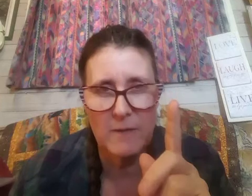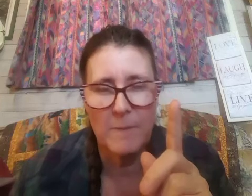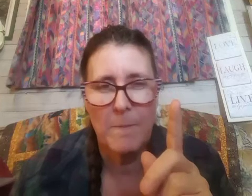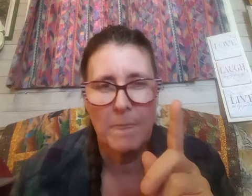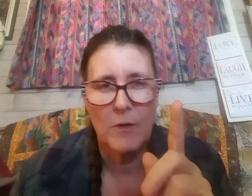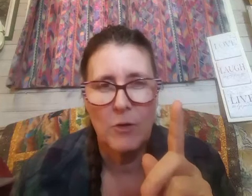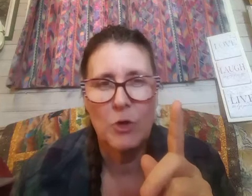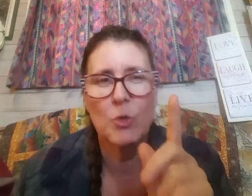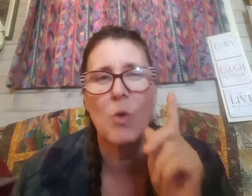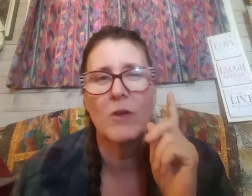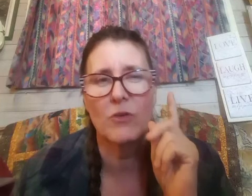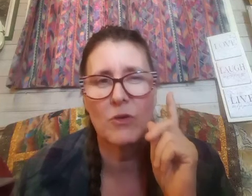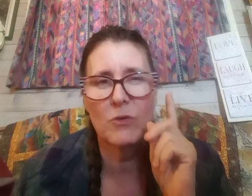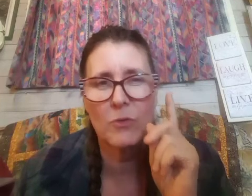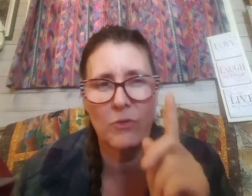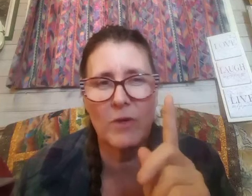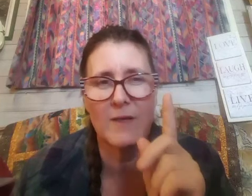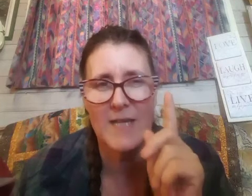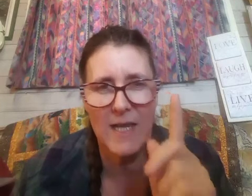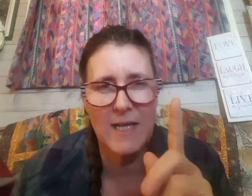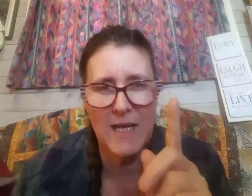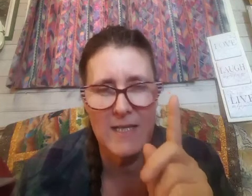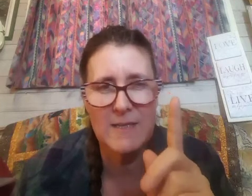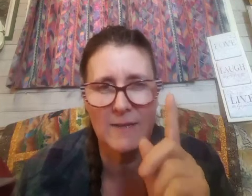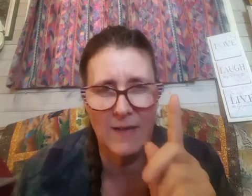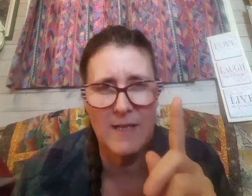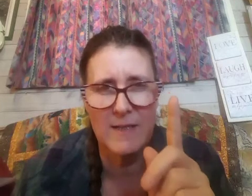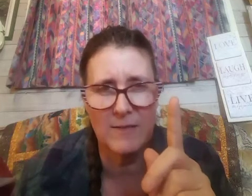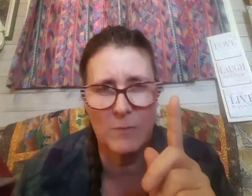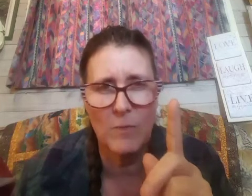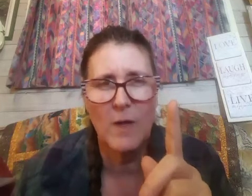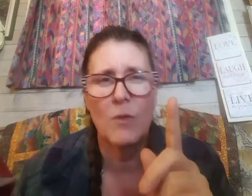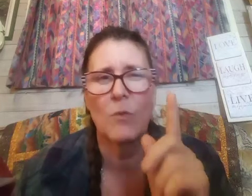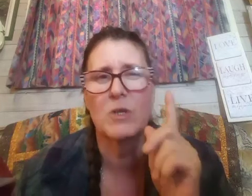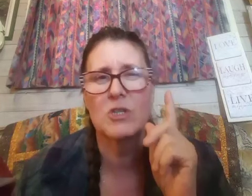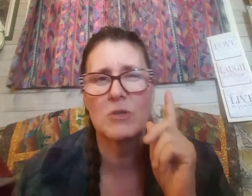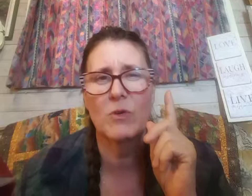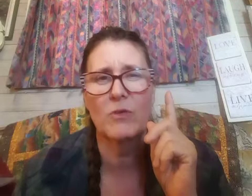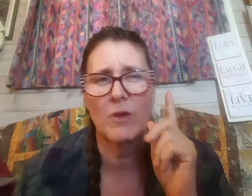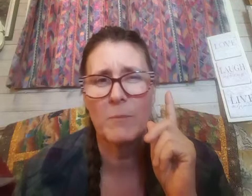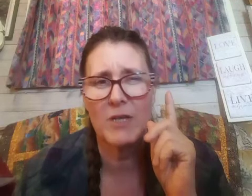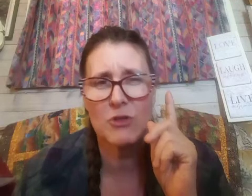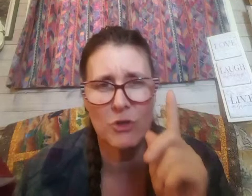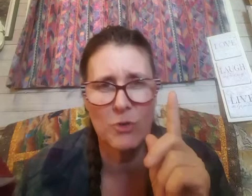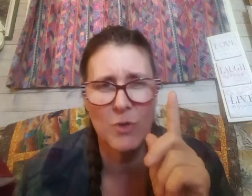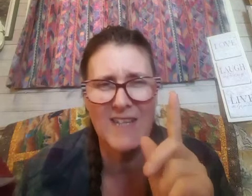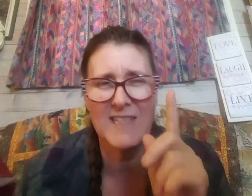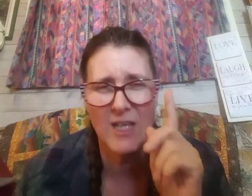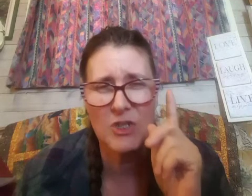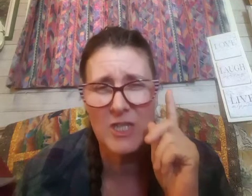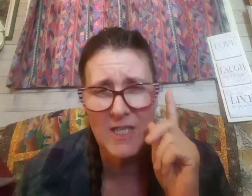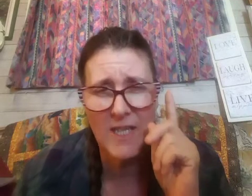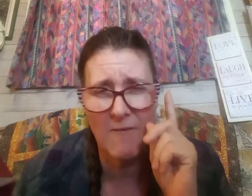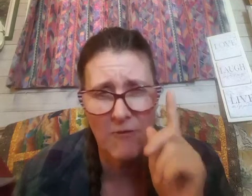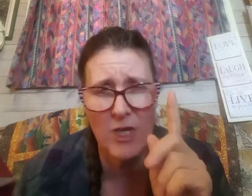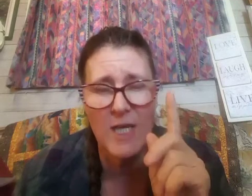who was used and taken into satanism when she was but two until she didn't get free